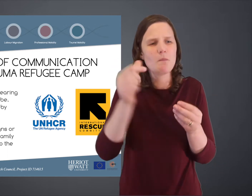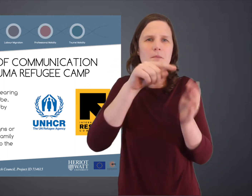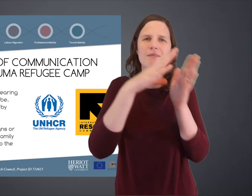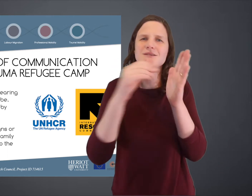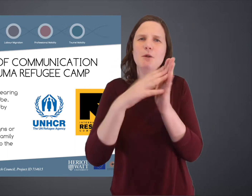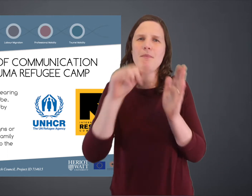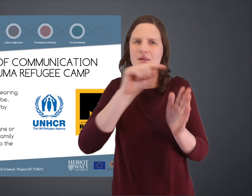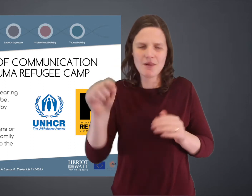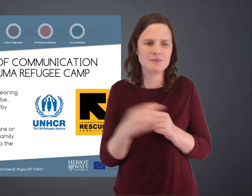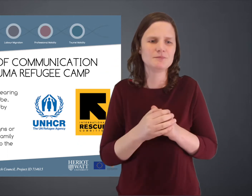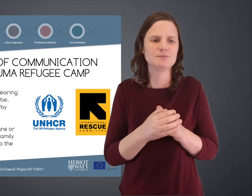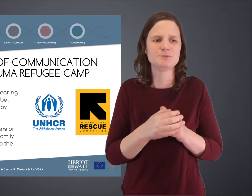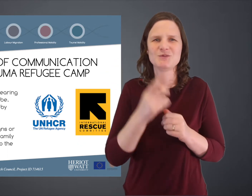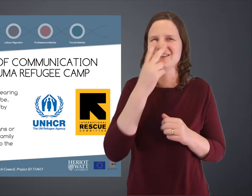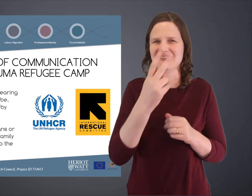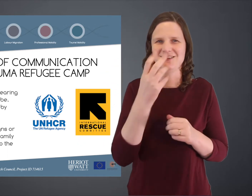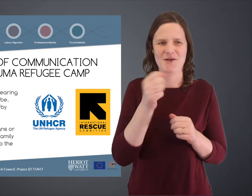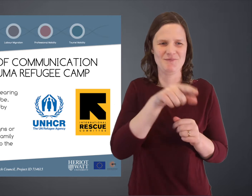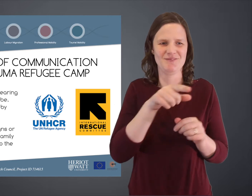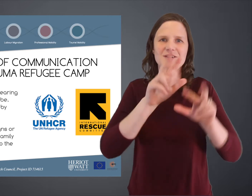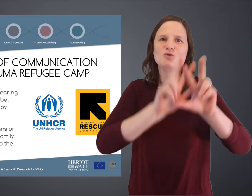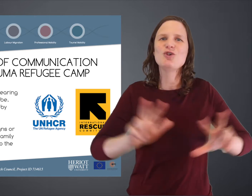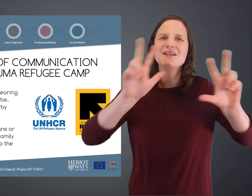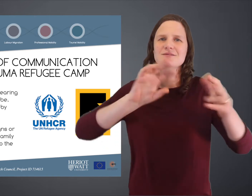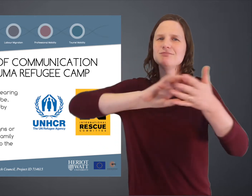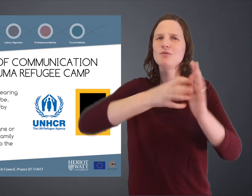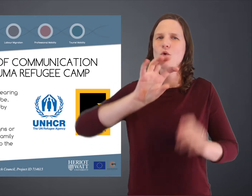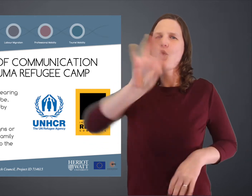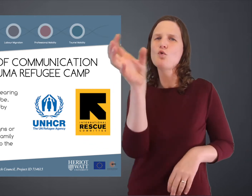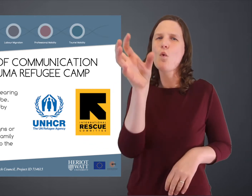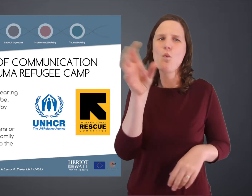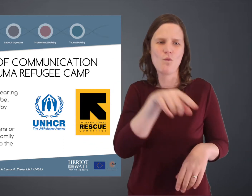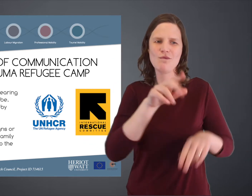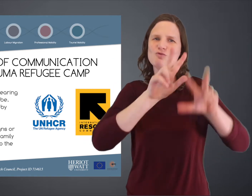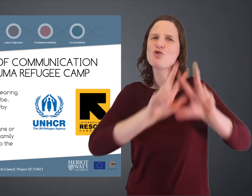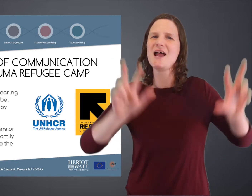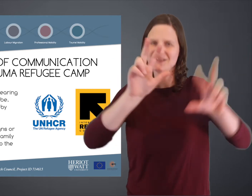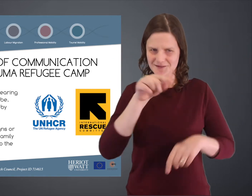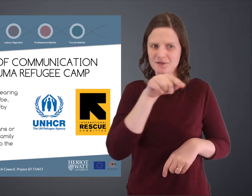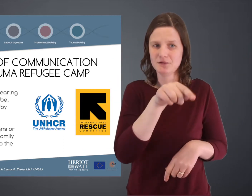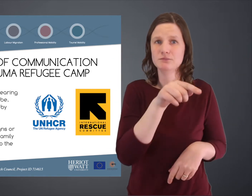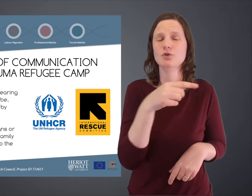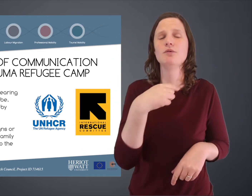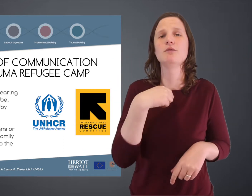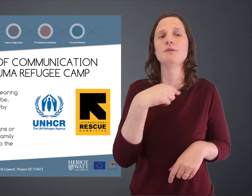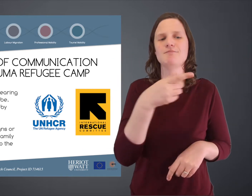And I observed some examples that I'll explain to you now. You can see on the slide, there's the logo of the United Nations.